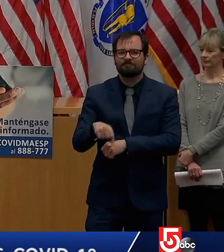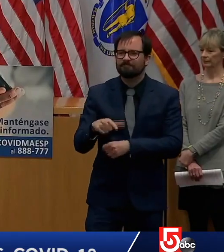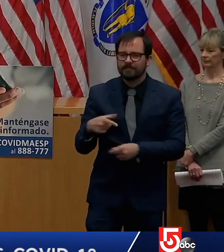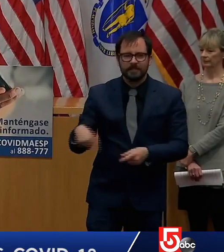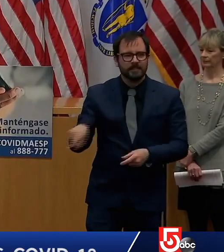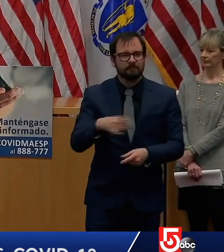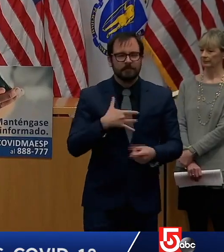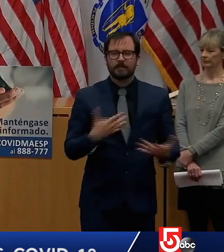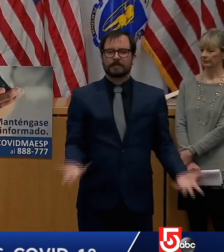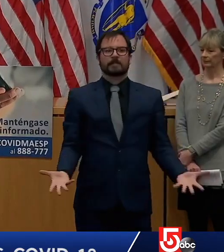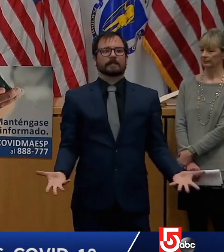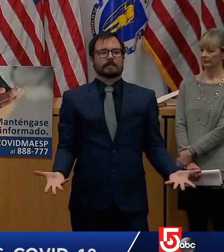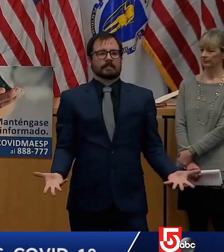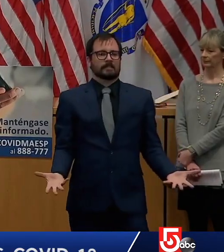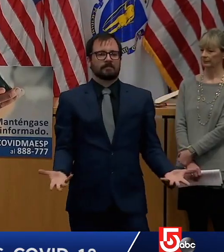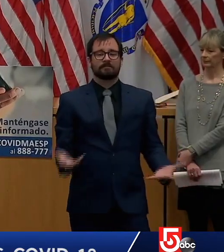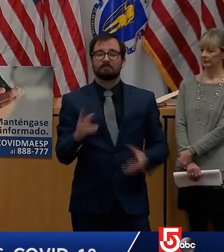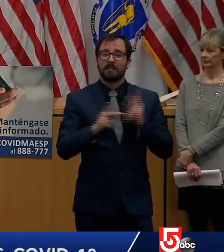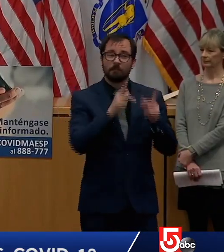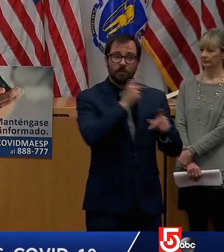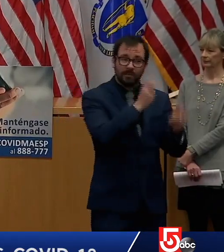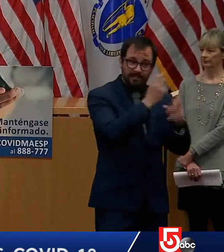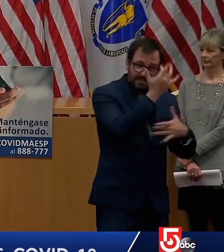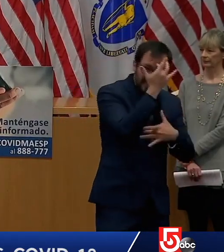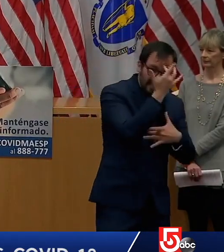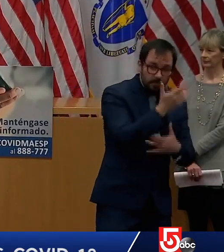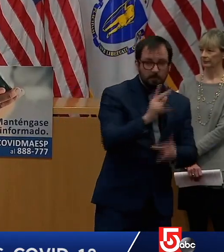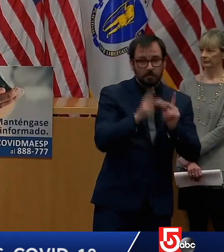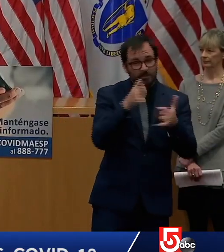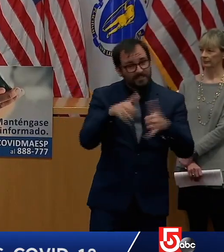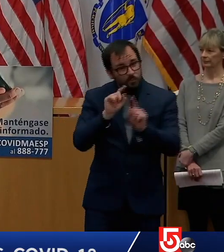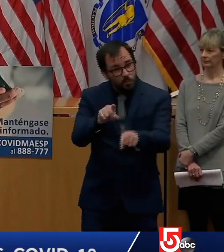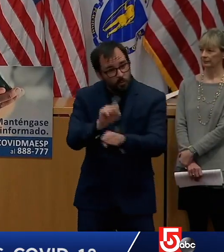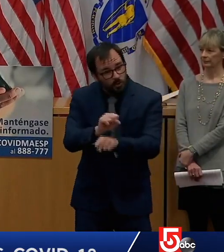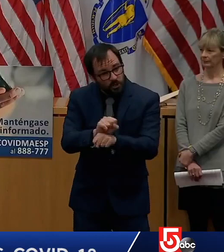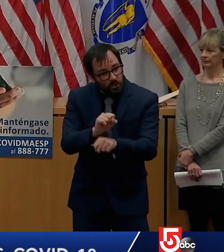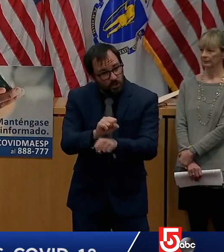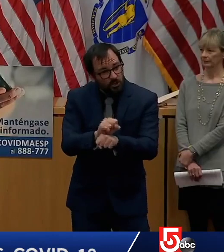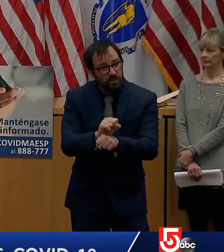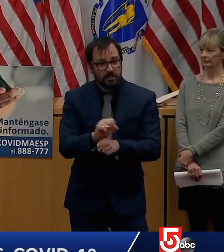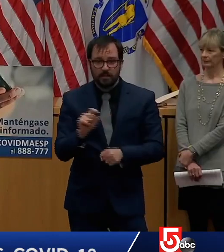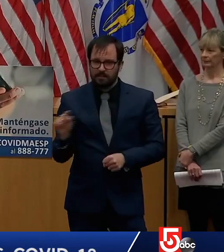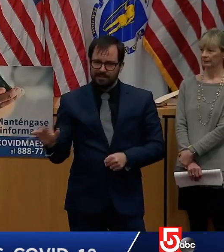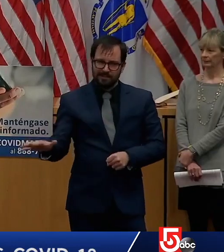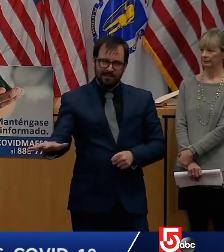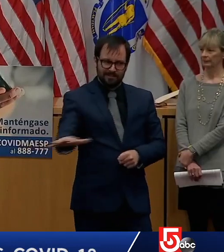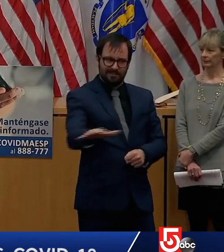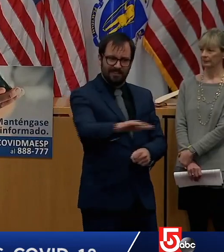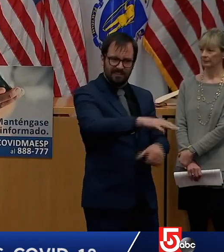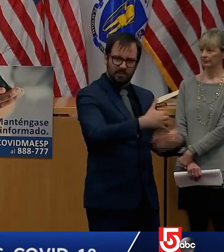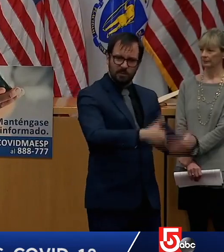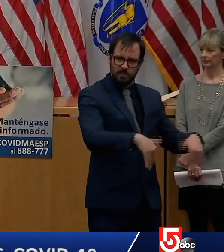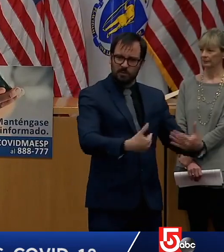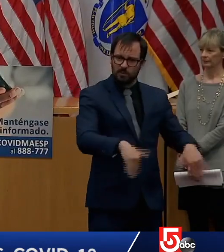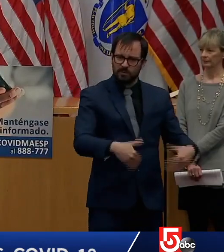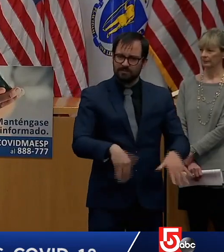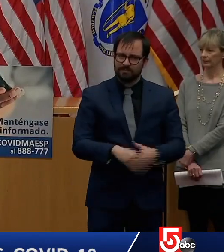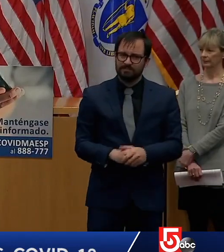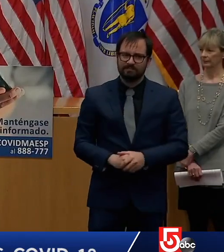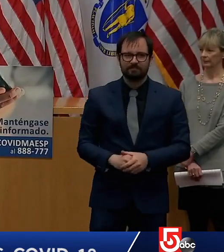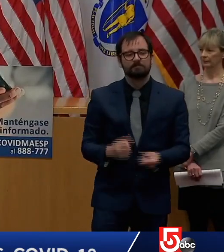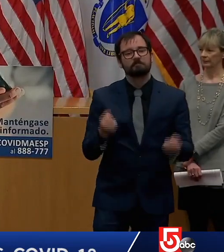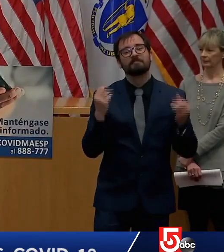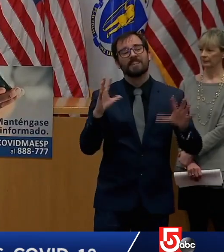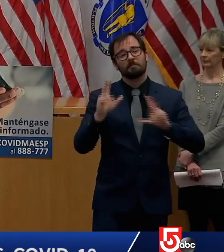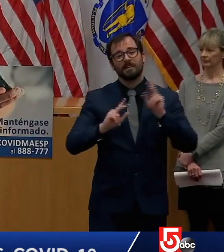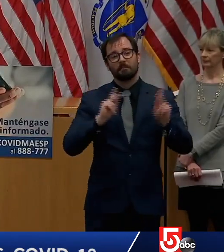every day serving the public on behalf of them and so many others who are stepping up day after day in the midst